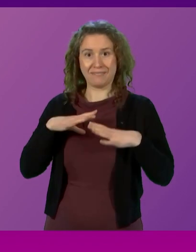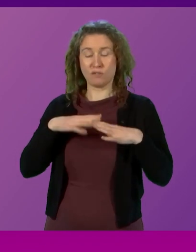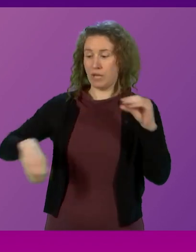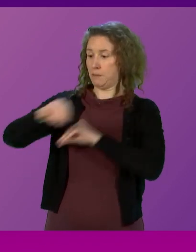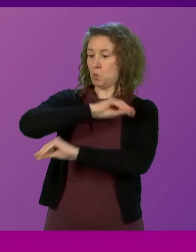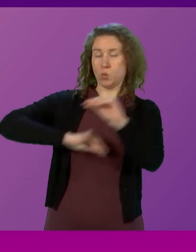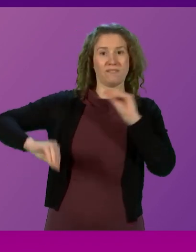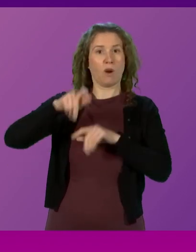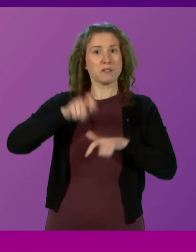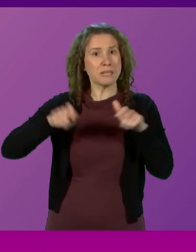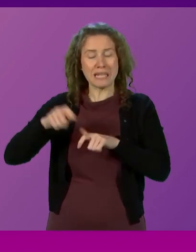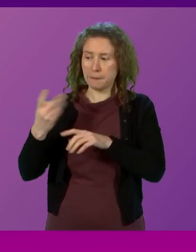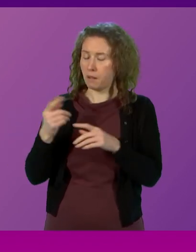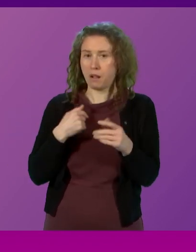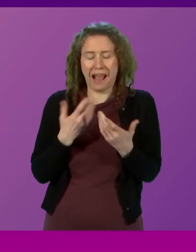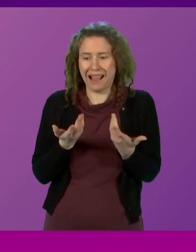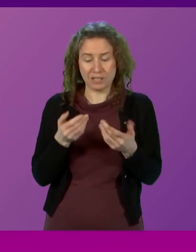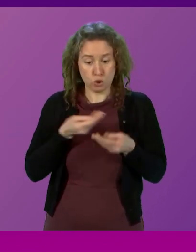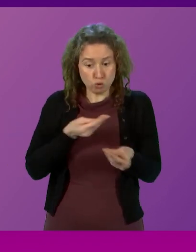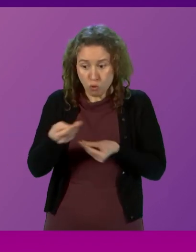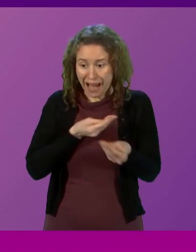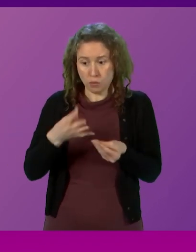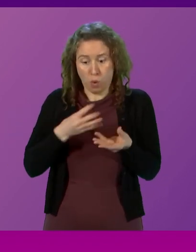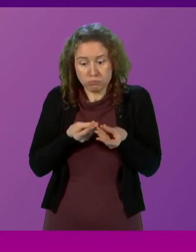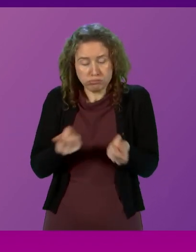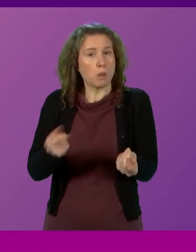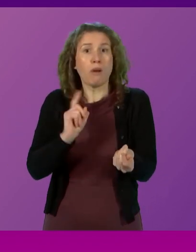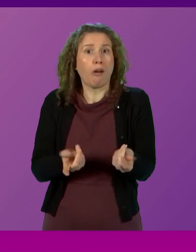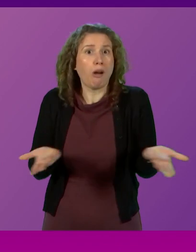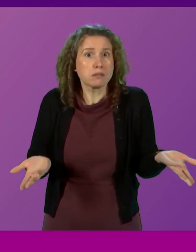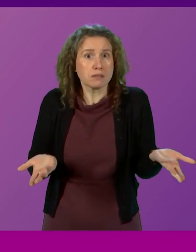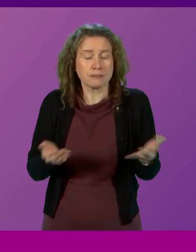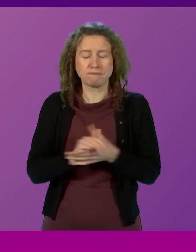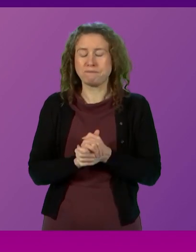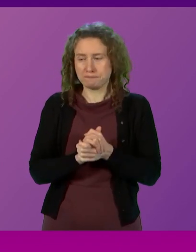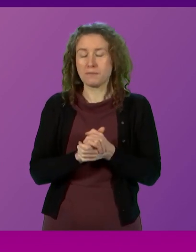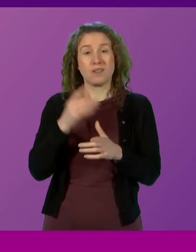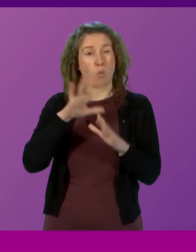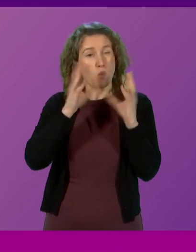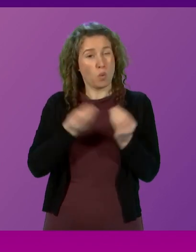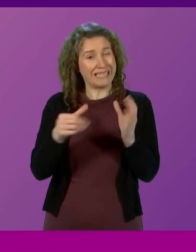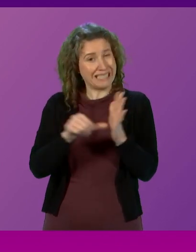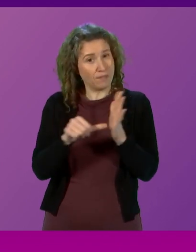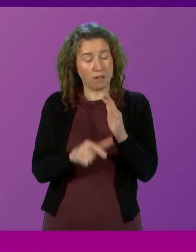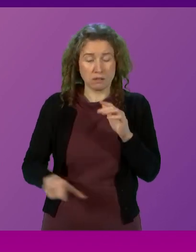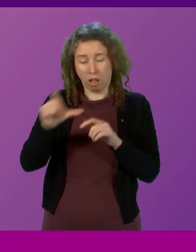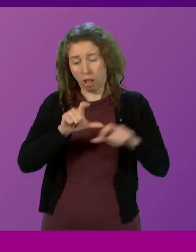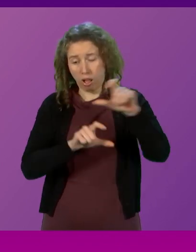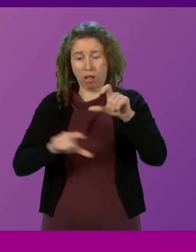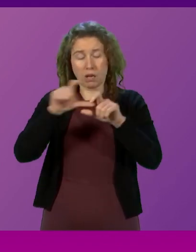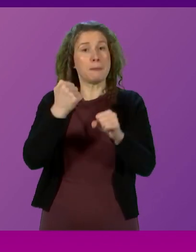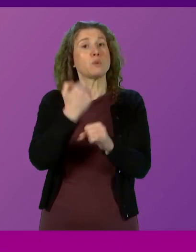and undermined frictionless trade with our nearest markets. And all of these difficulties have been compounded